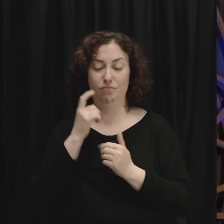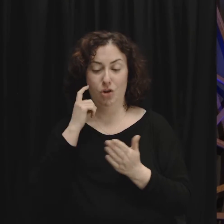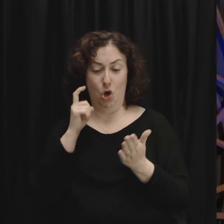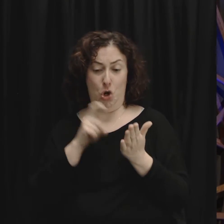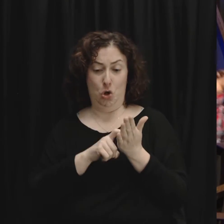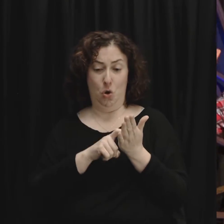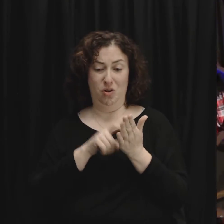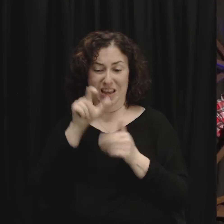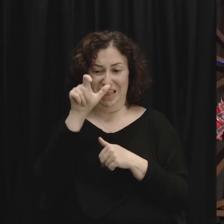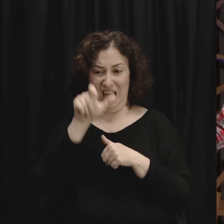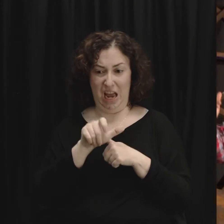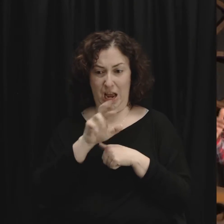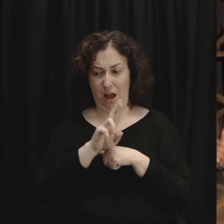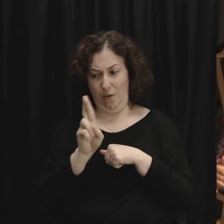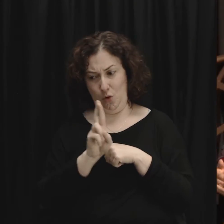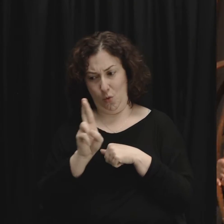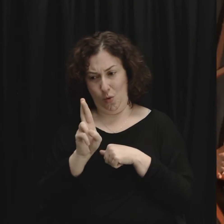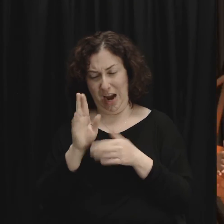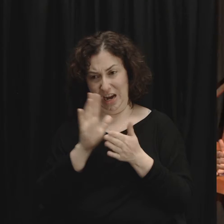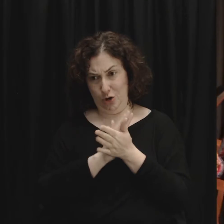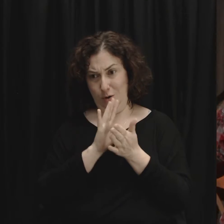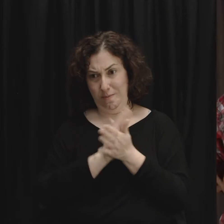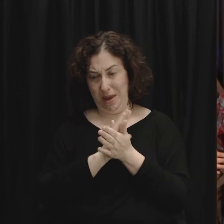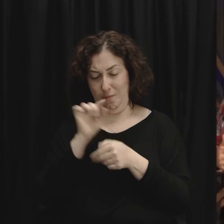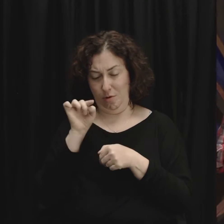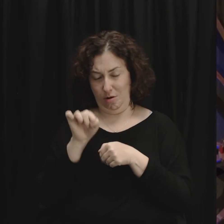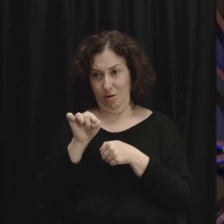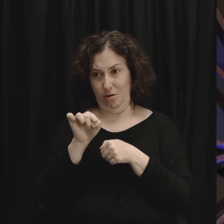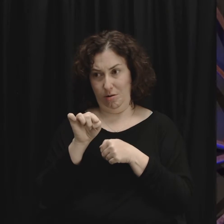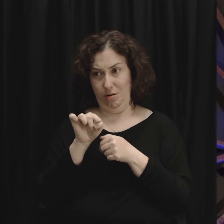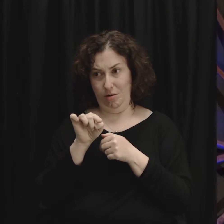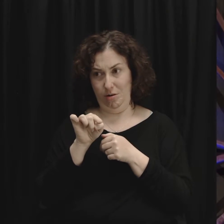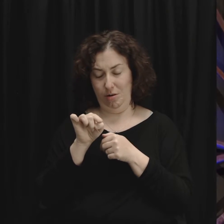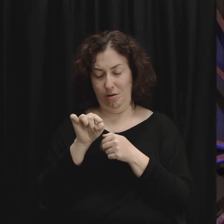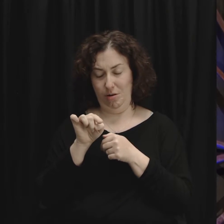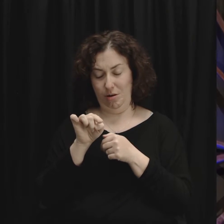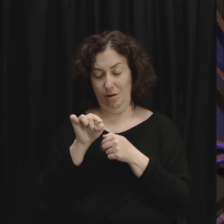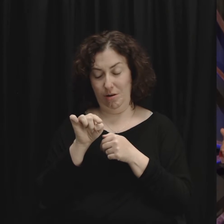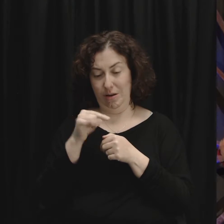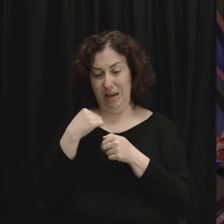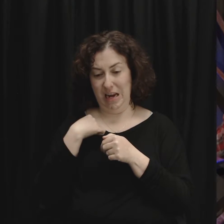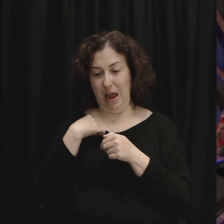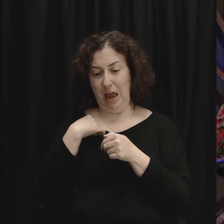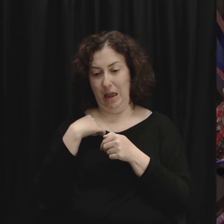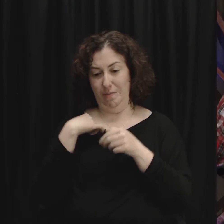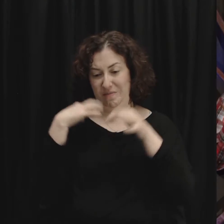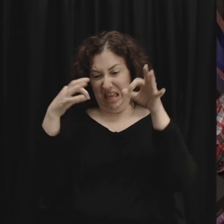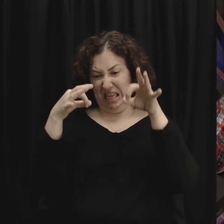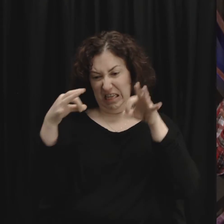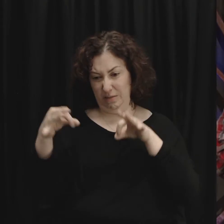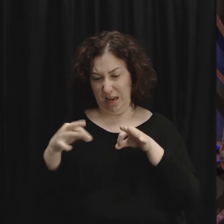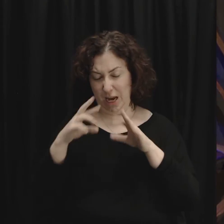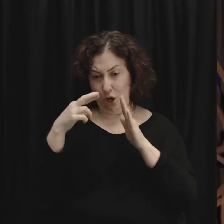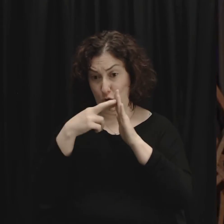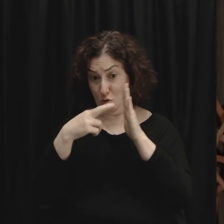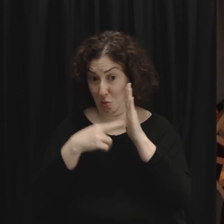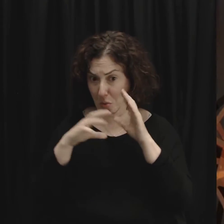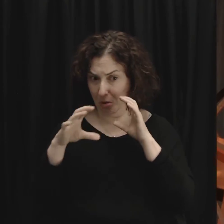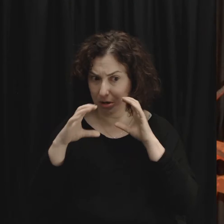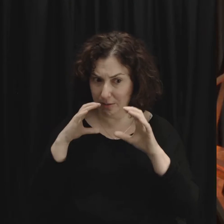talking about the new ways we have of dealing with conflict and when I'm spelling out the rules of communication the four rules of communication rule number one